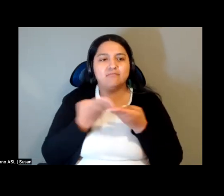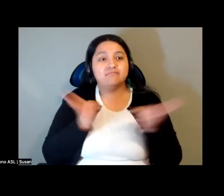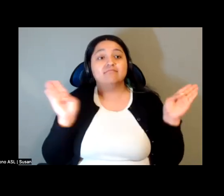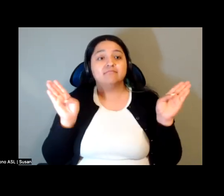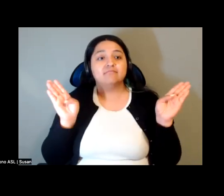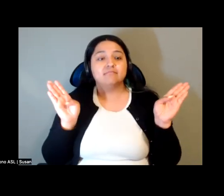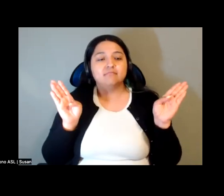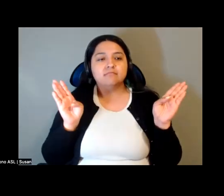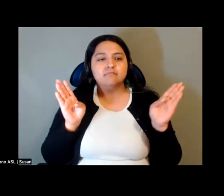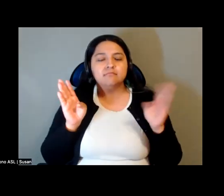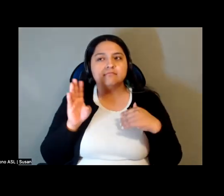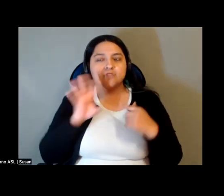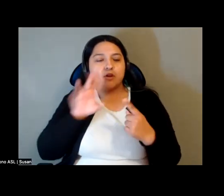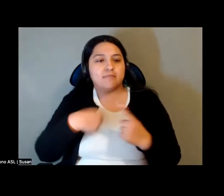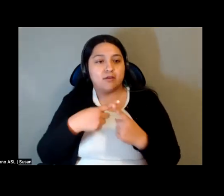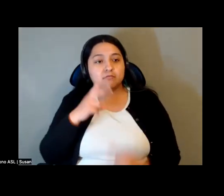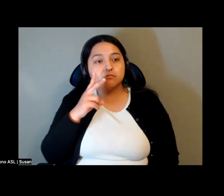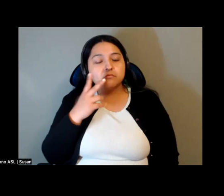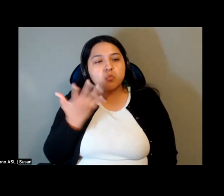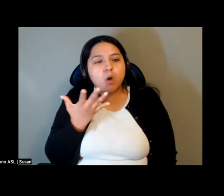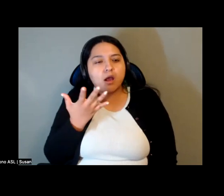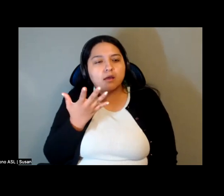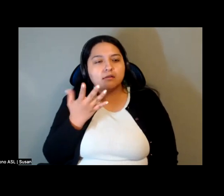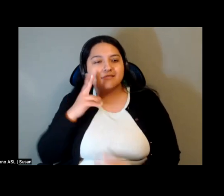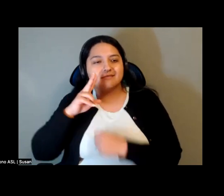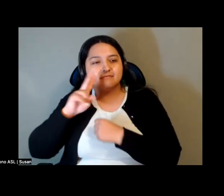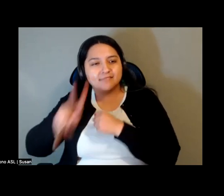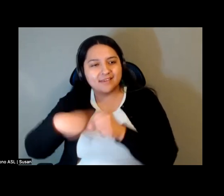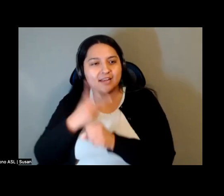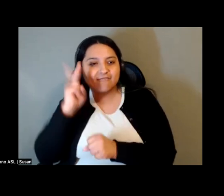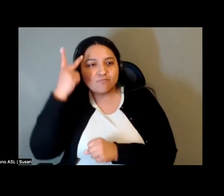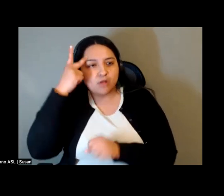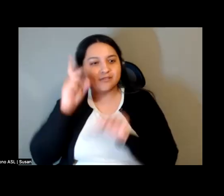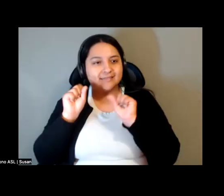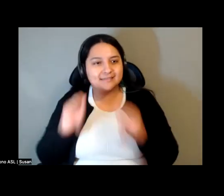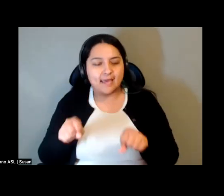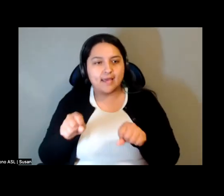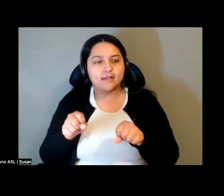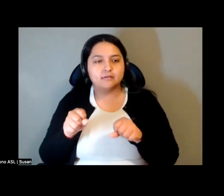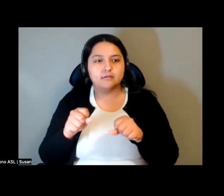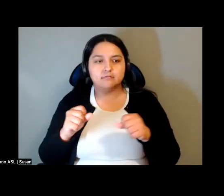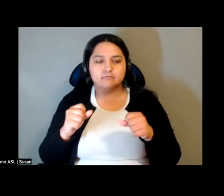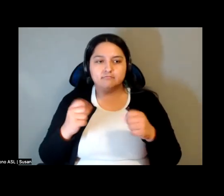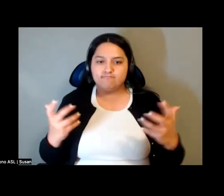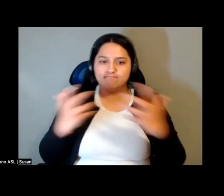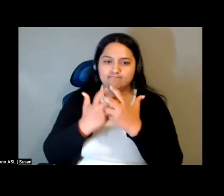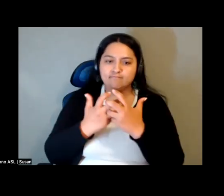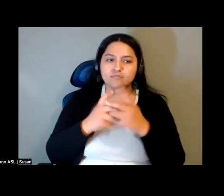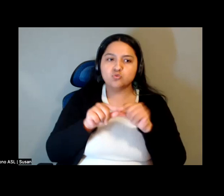politics can sustain some kind of collective life in the face of this.